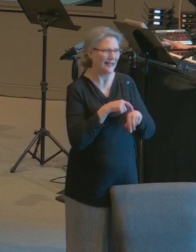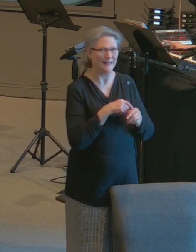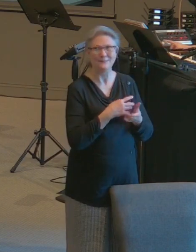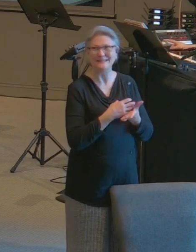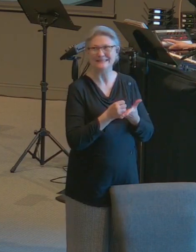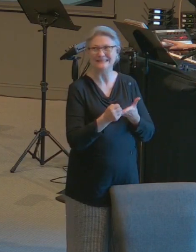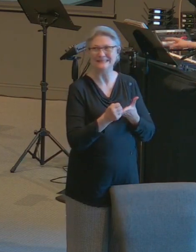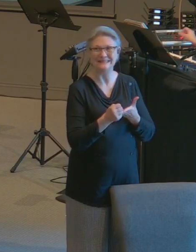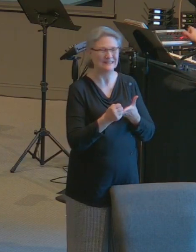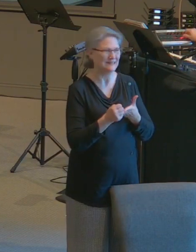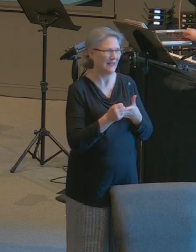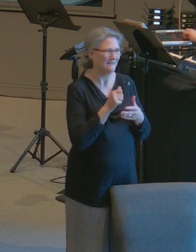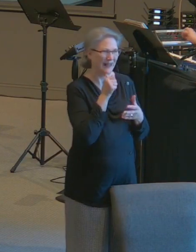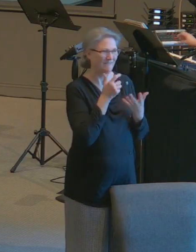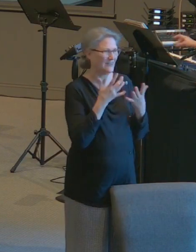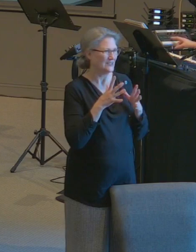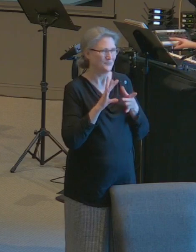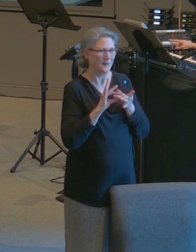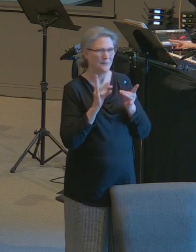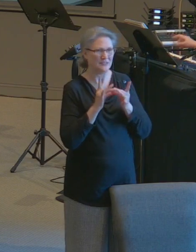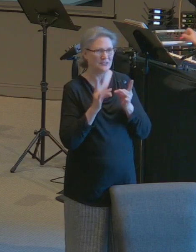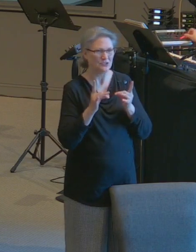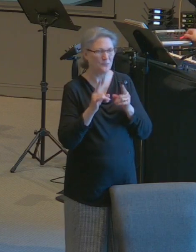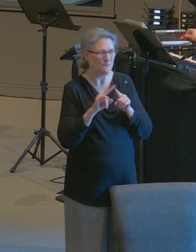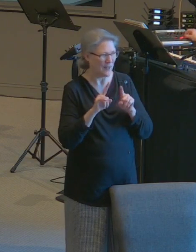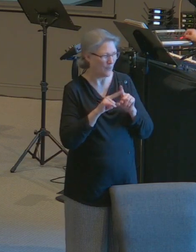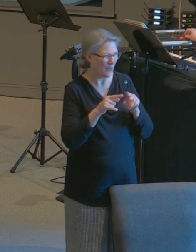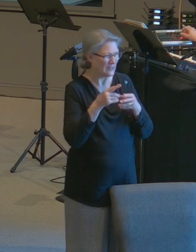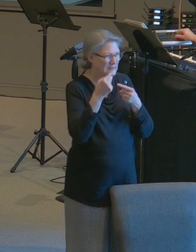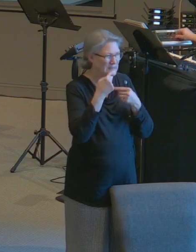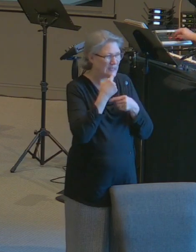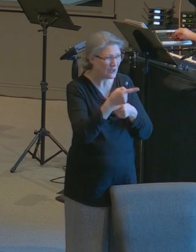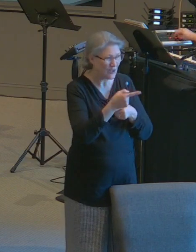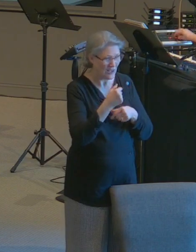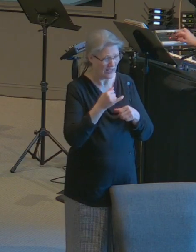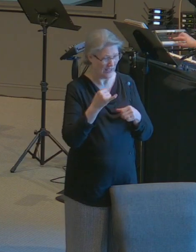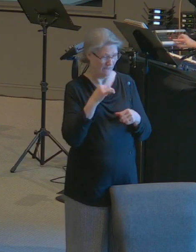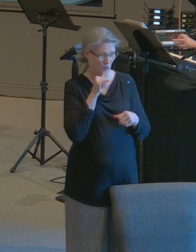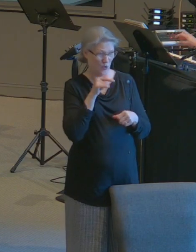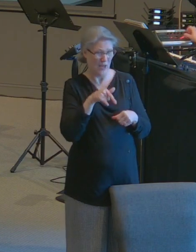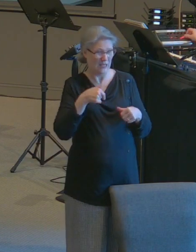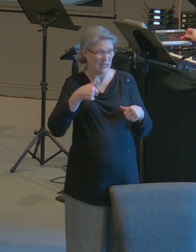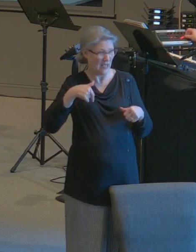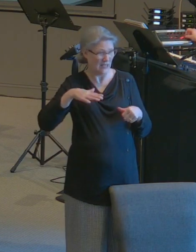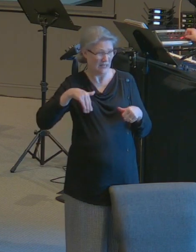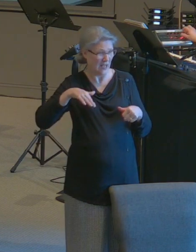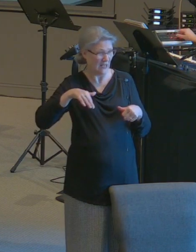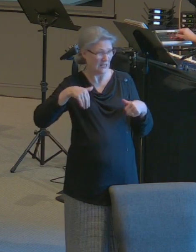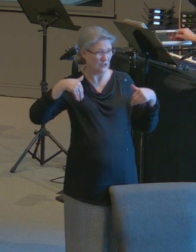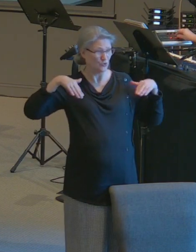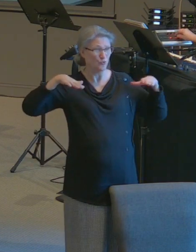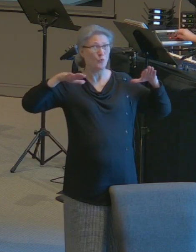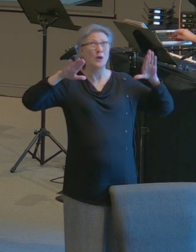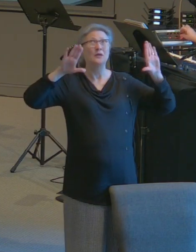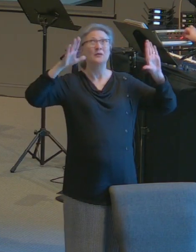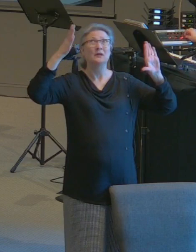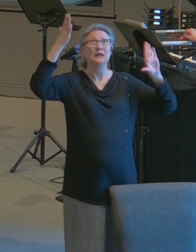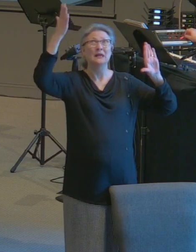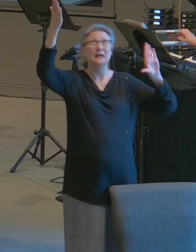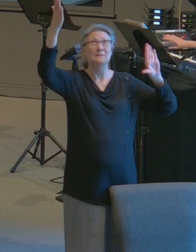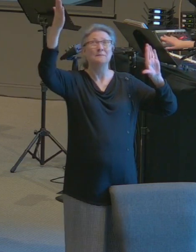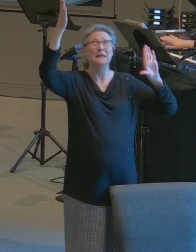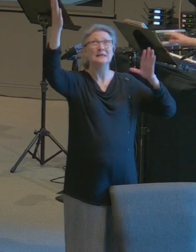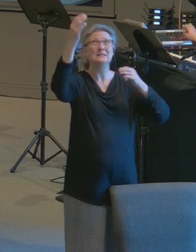ahead of me and I'm going to tell you if you're not surrendered to Jesus Christ his